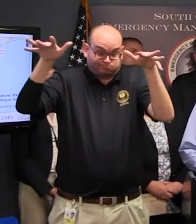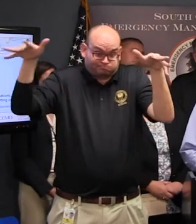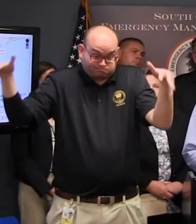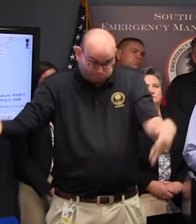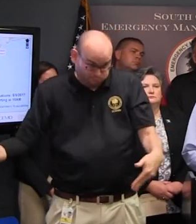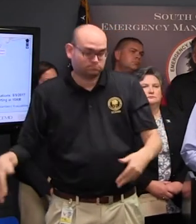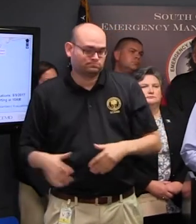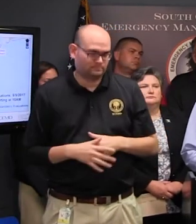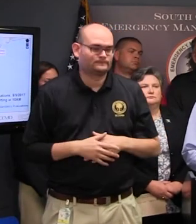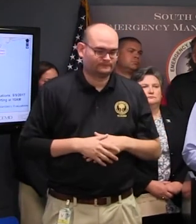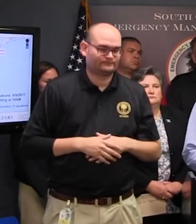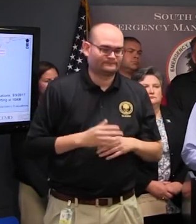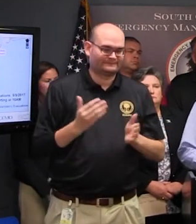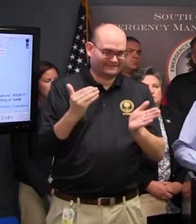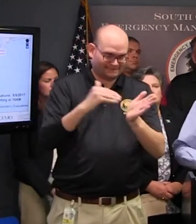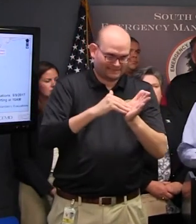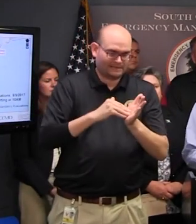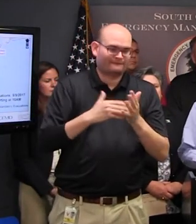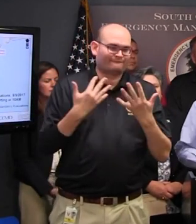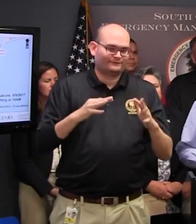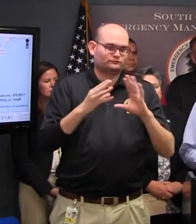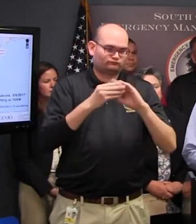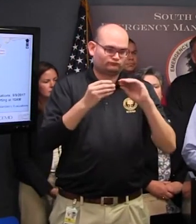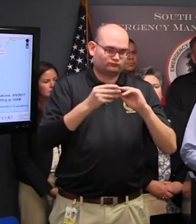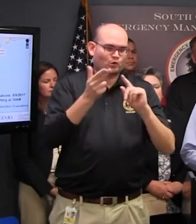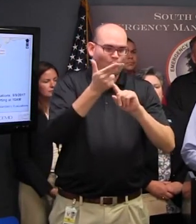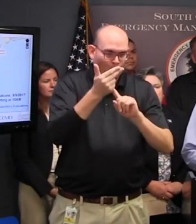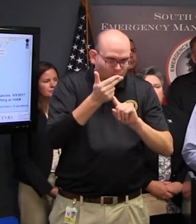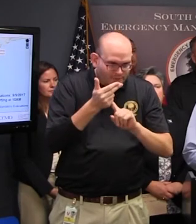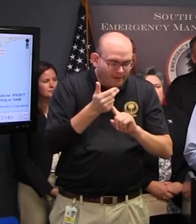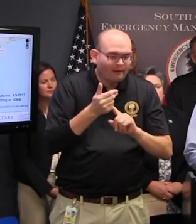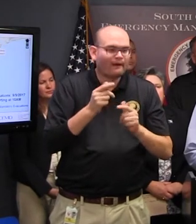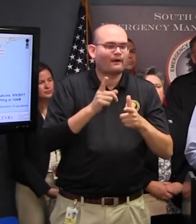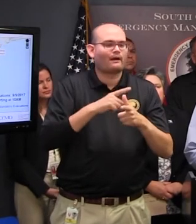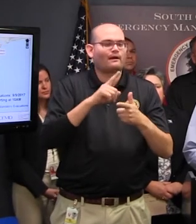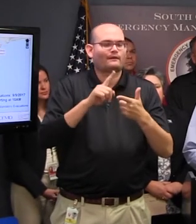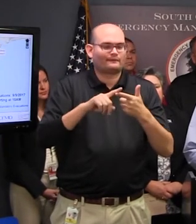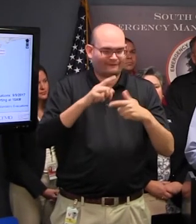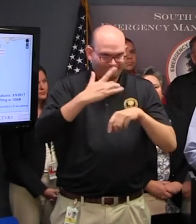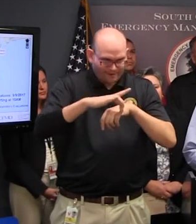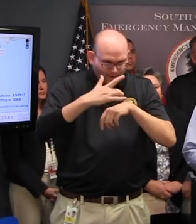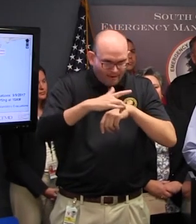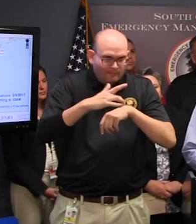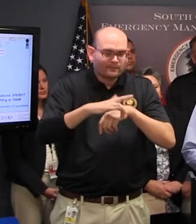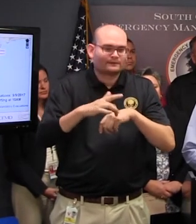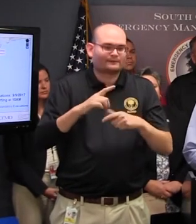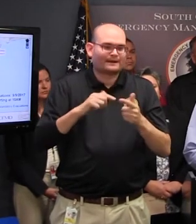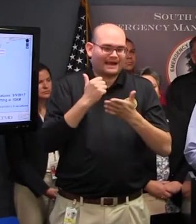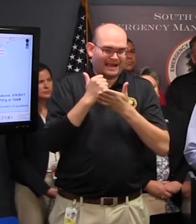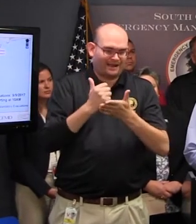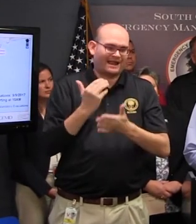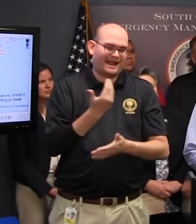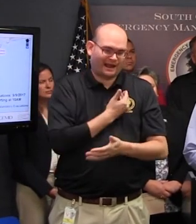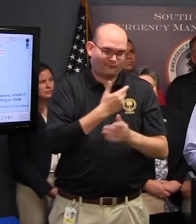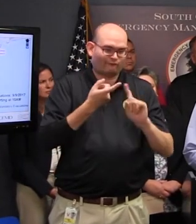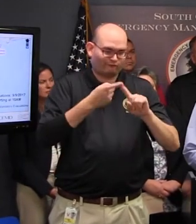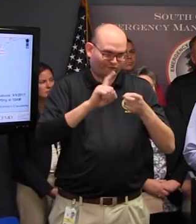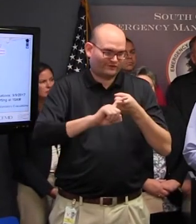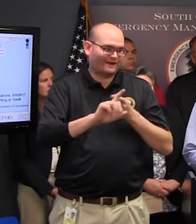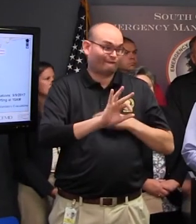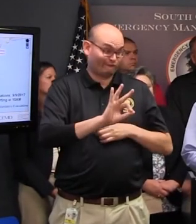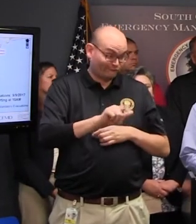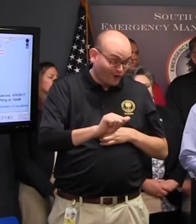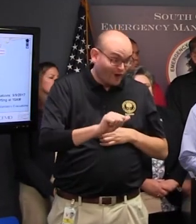are leaving the coast or our friends from Georgia and Florida who are coming through with that I'll call on the director of emergency